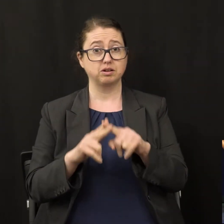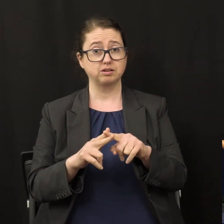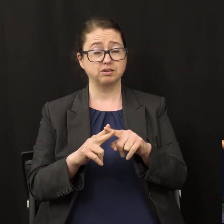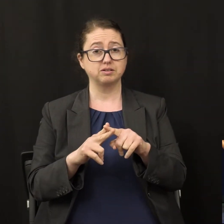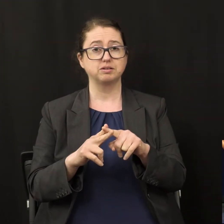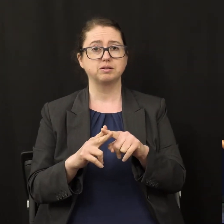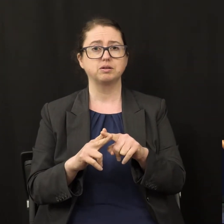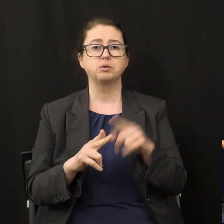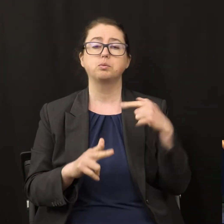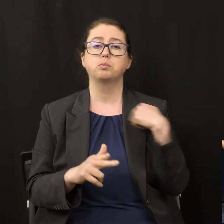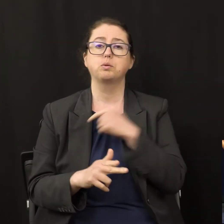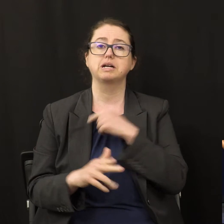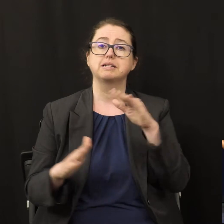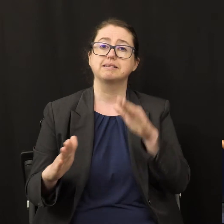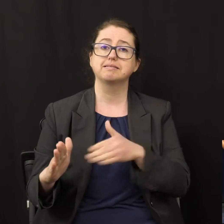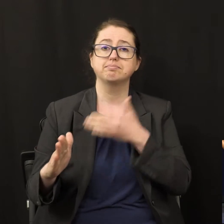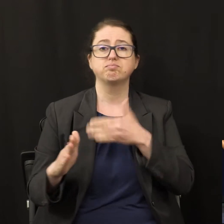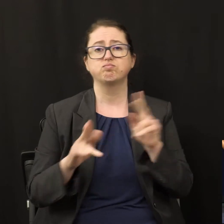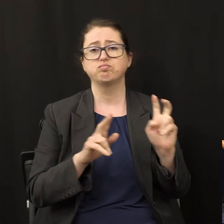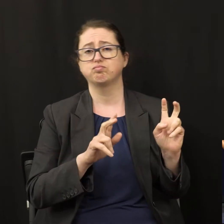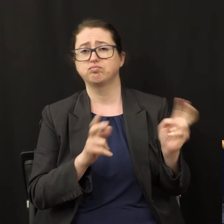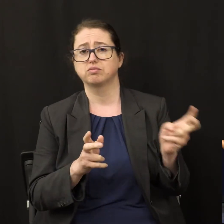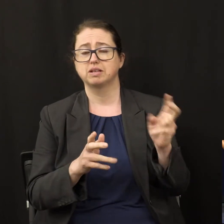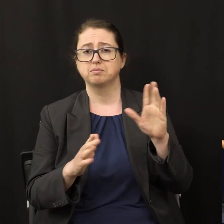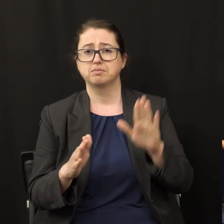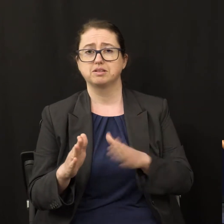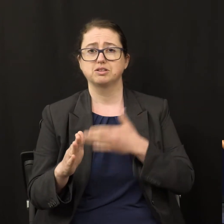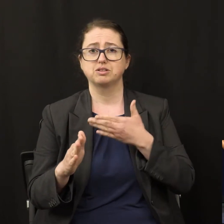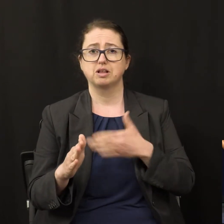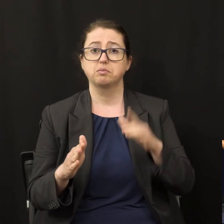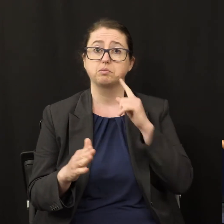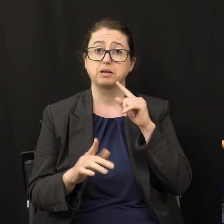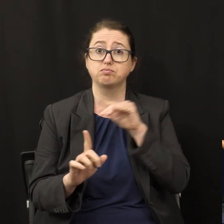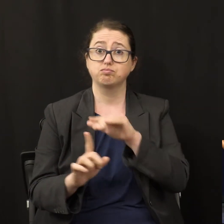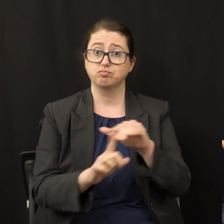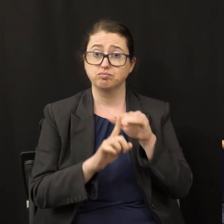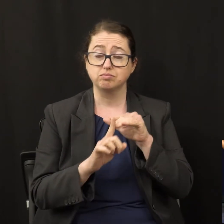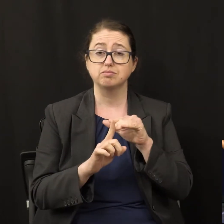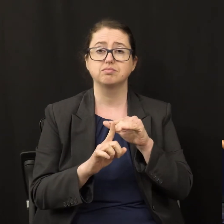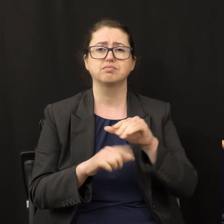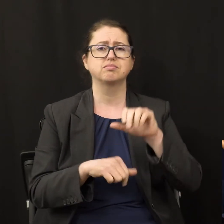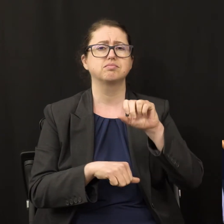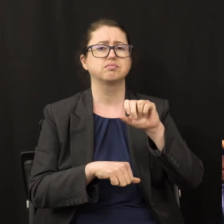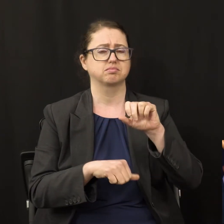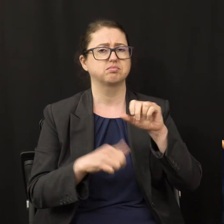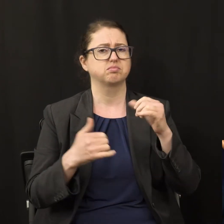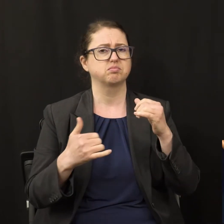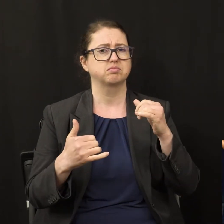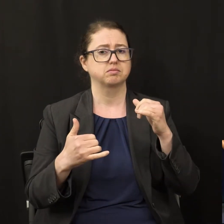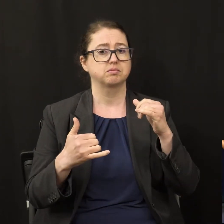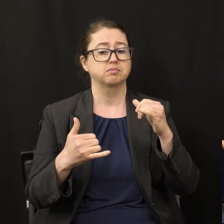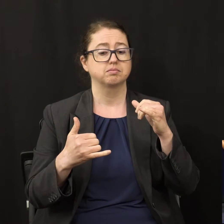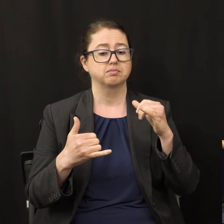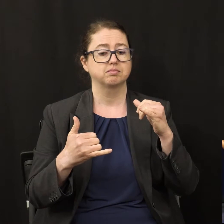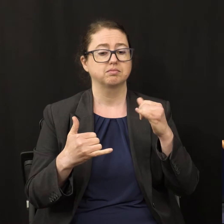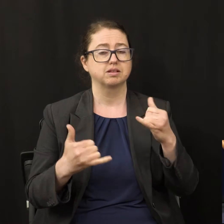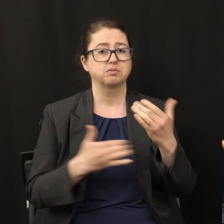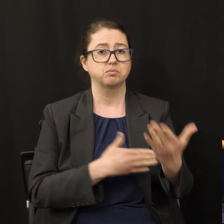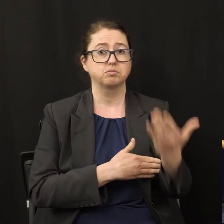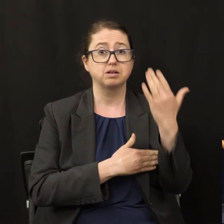to sing our theme song on the sanctuary. Just want to remind you also that the sermons this morning are being translated into Spanish if you know somebody.